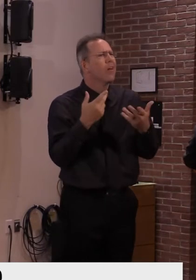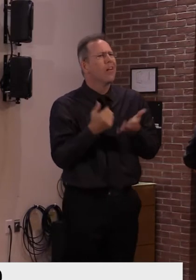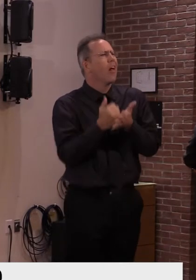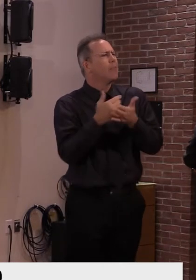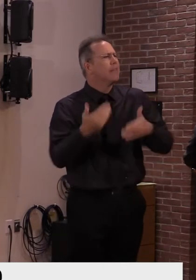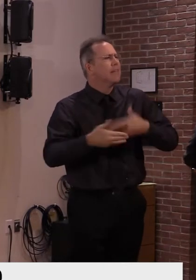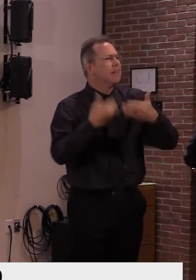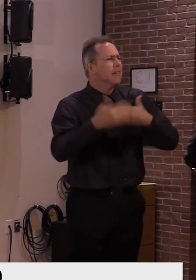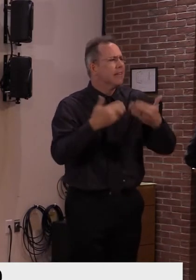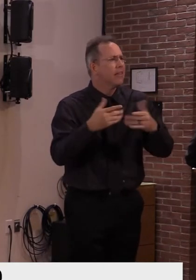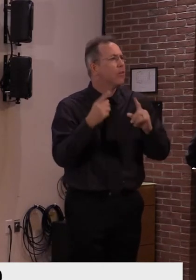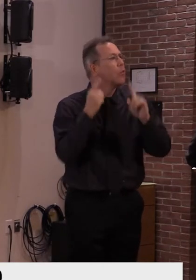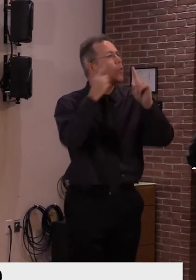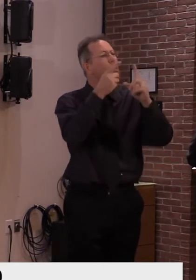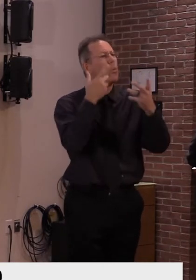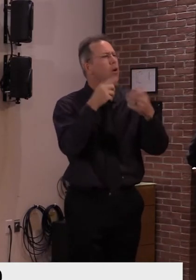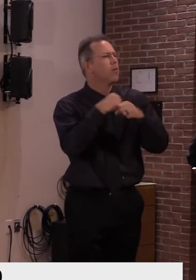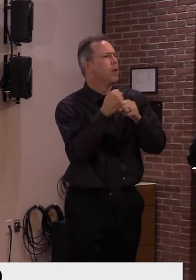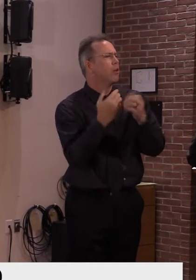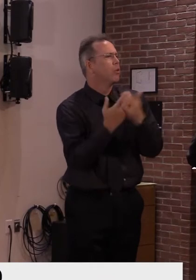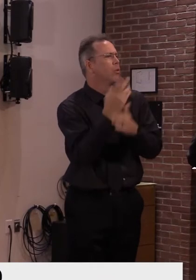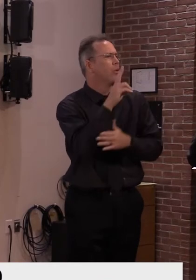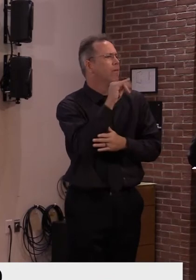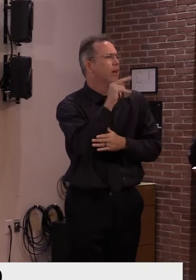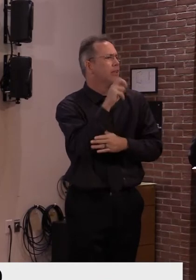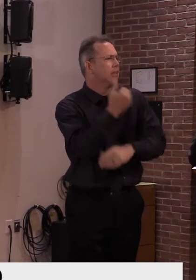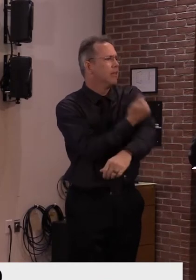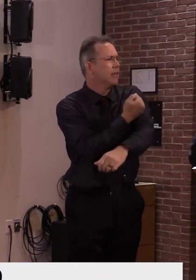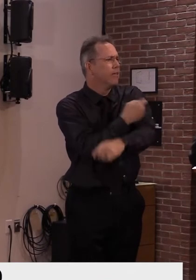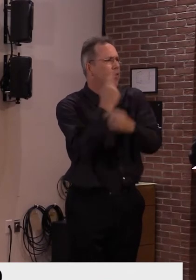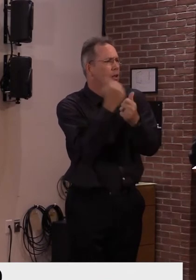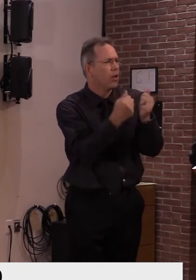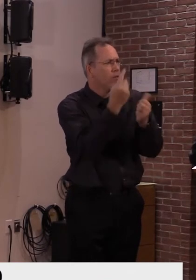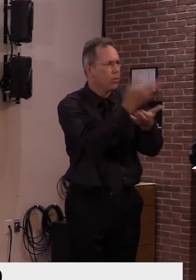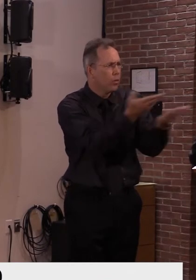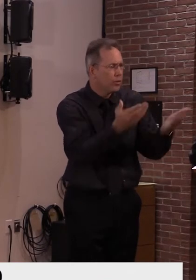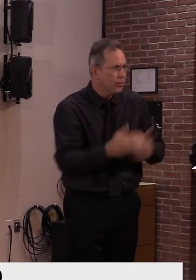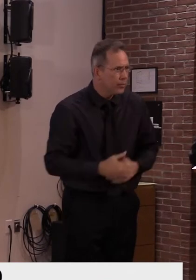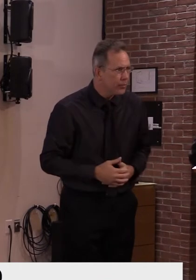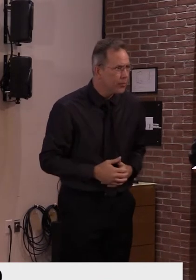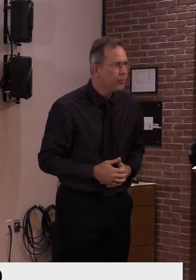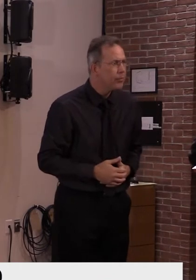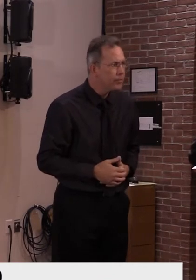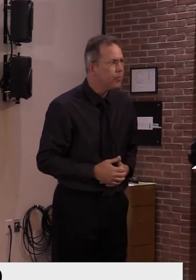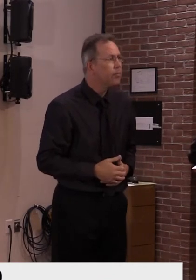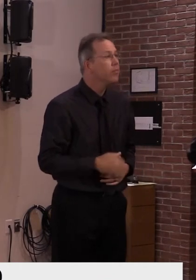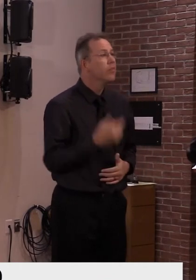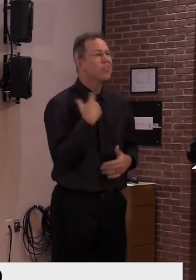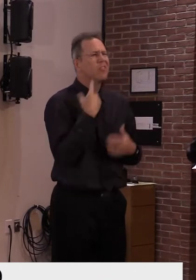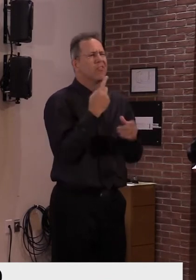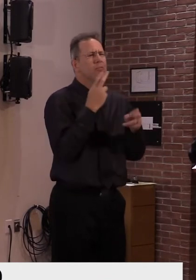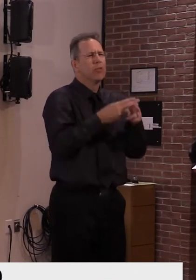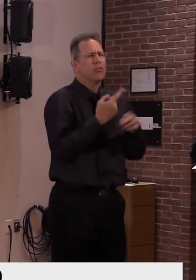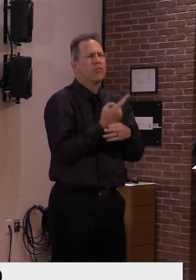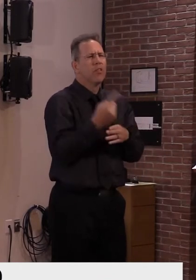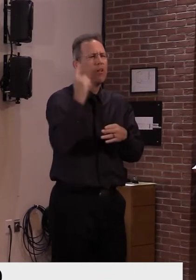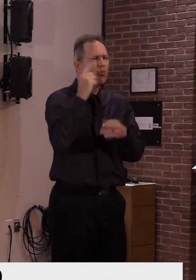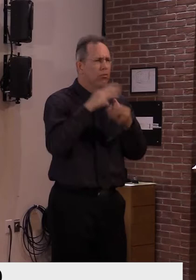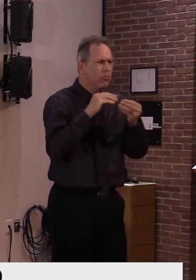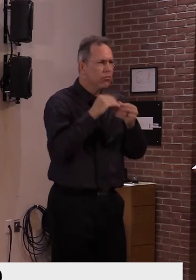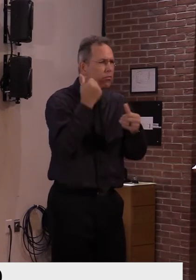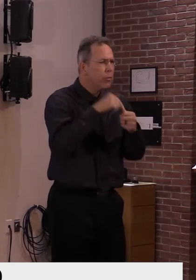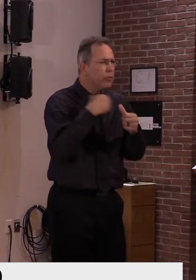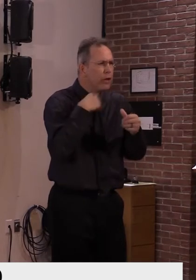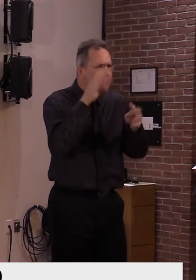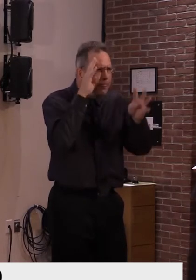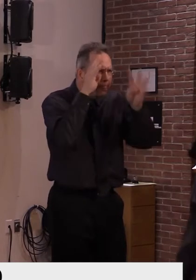As we covered last week, developing and distributing a safe, effective vaccine is essential to being able to manage